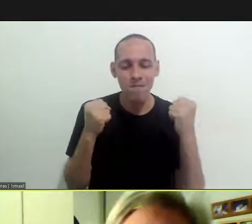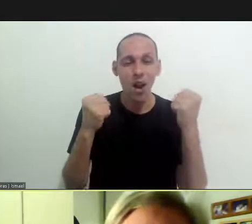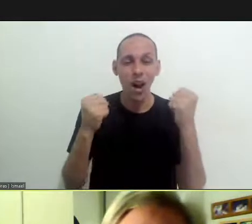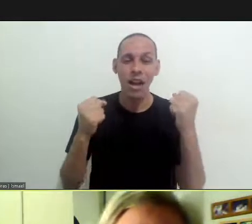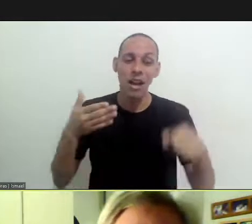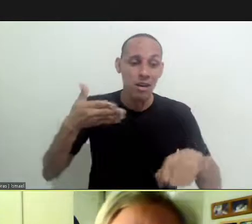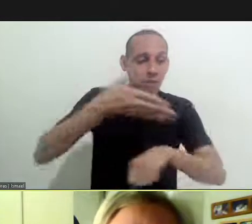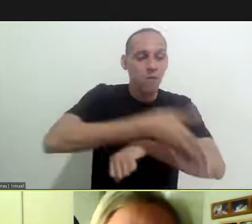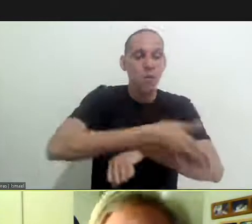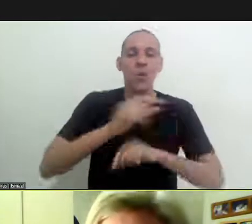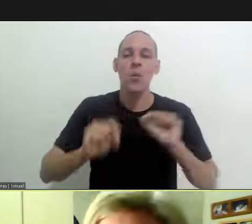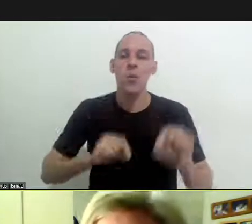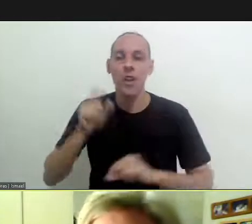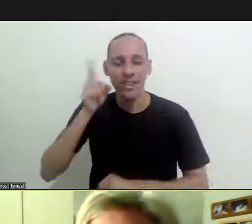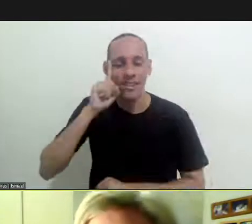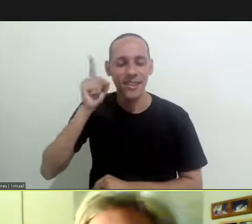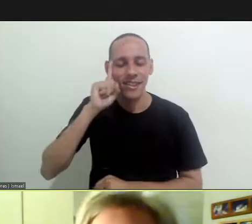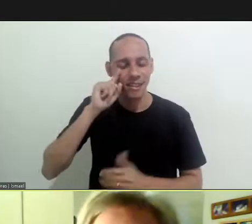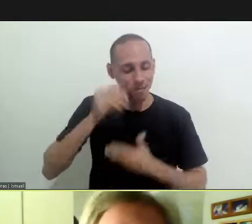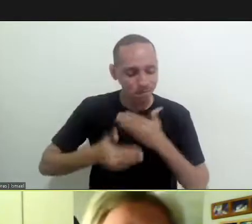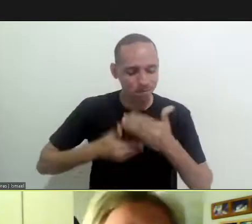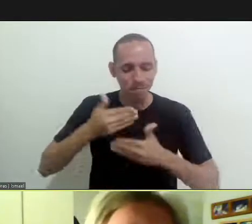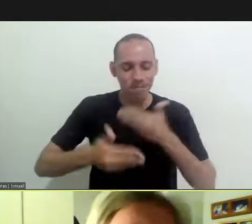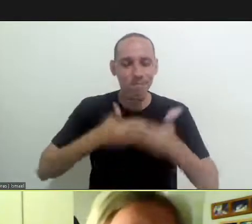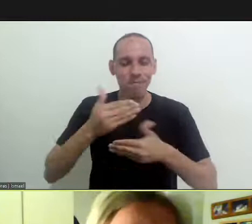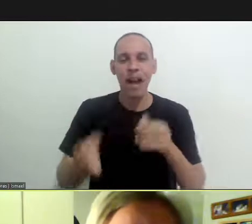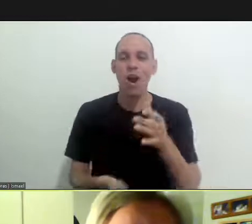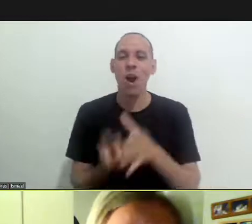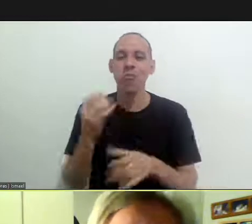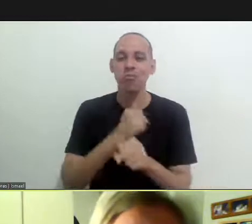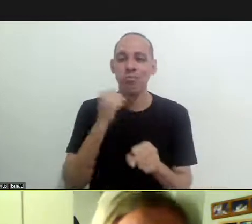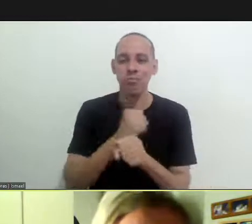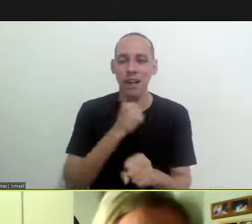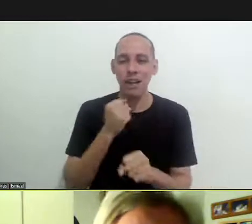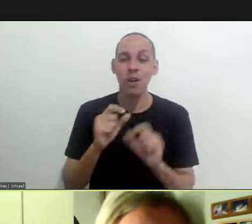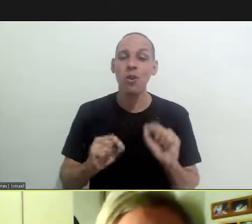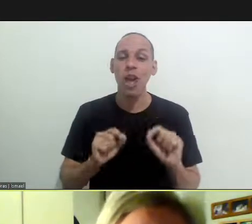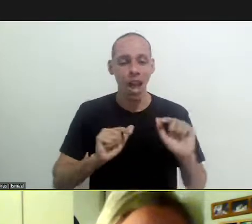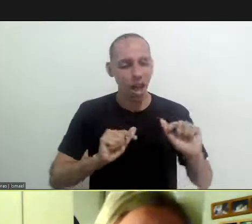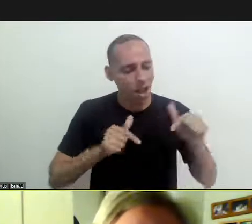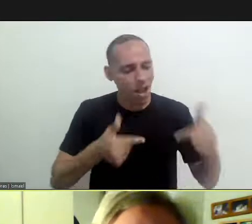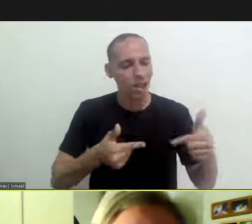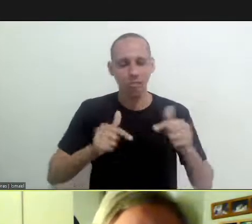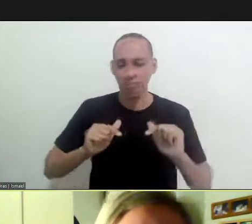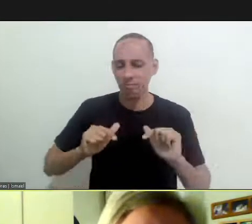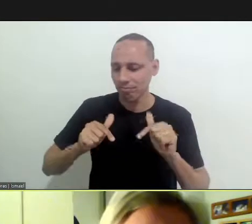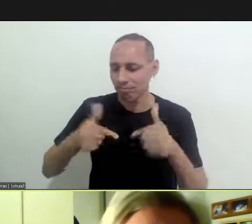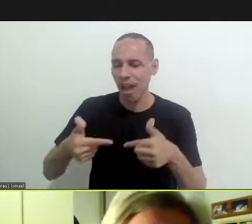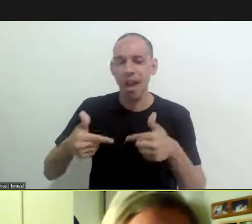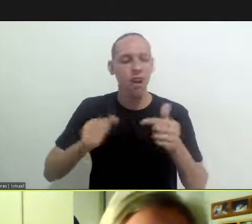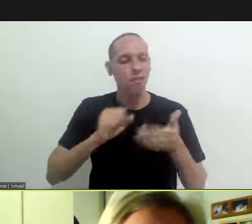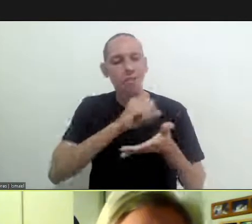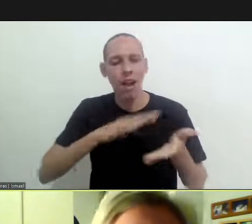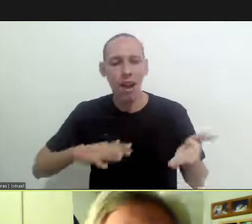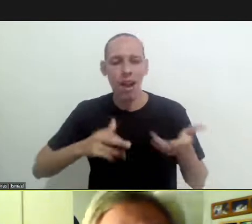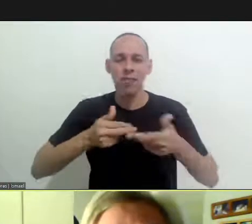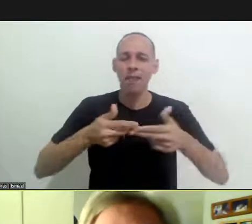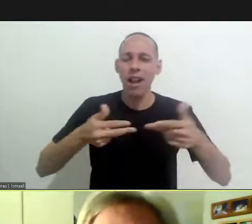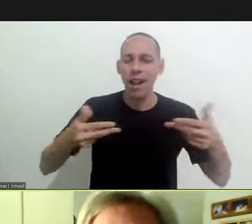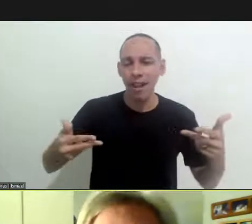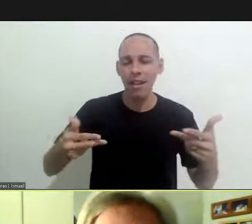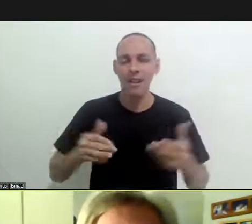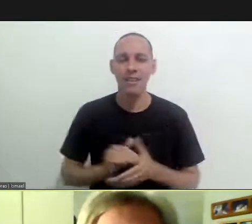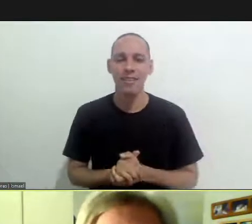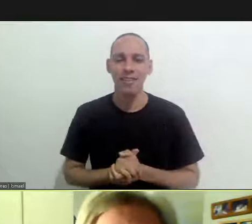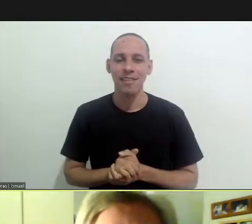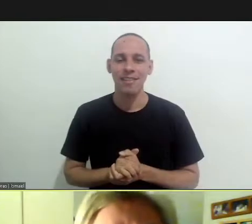overcome this moment on a daily basis building each and every one of these actions these activities these